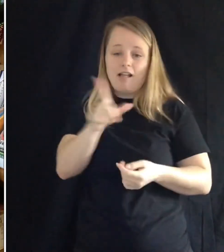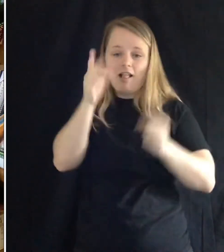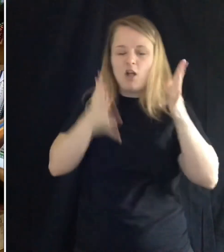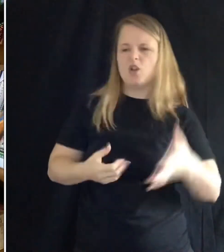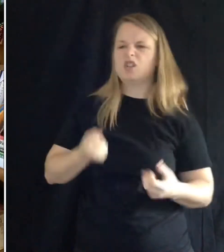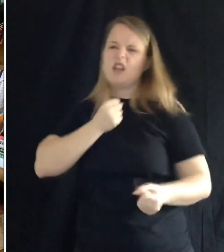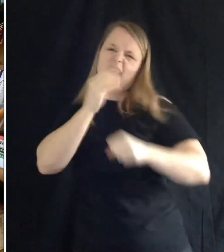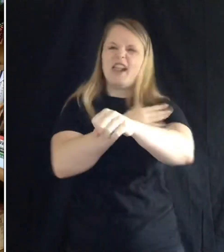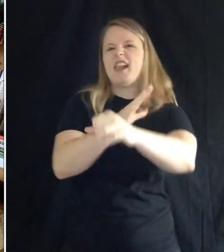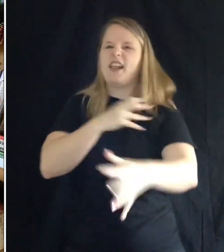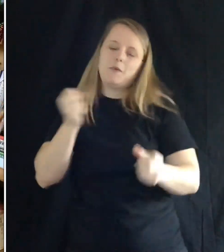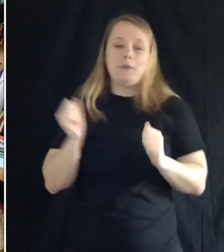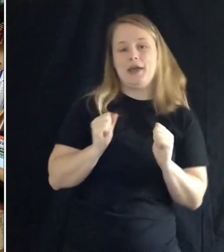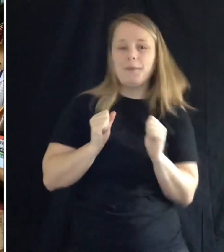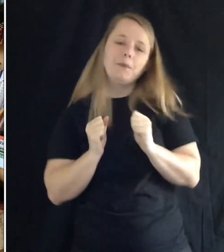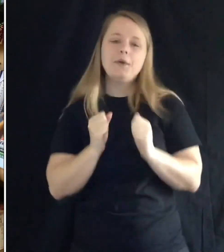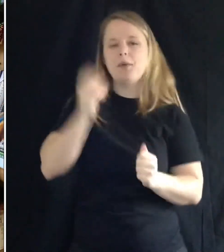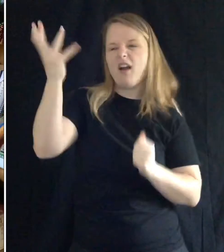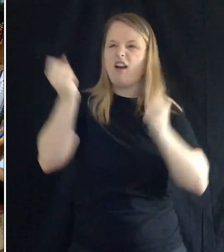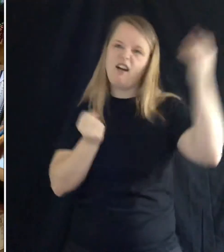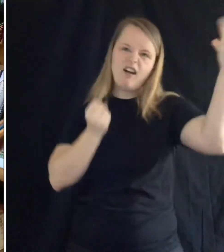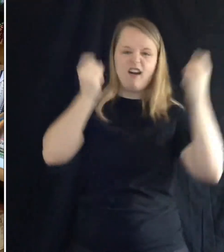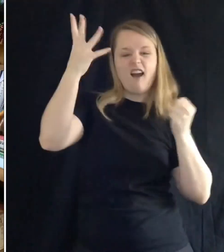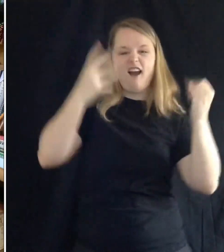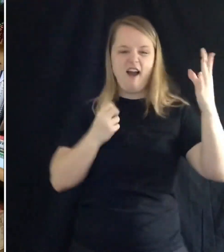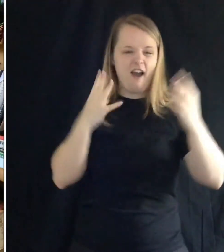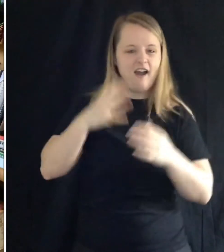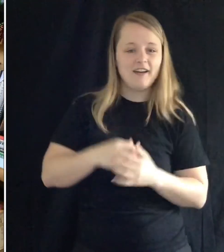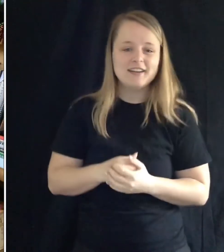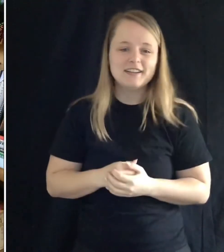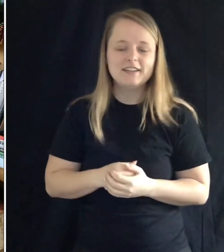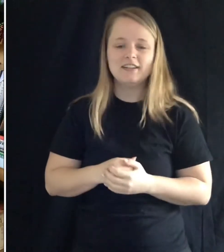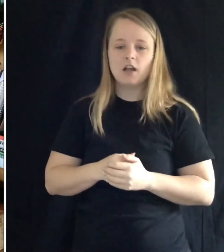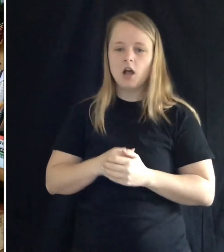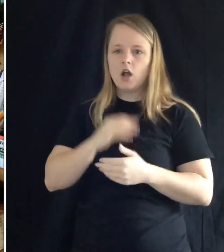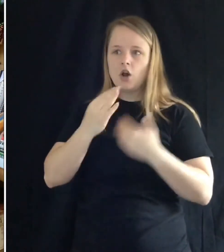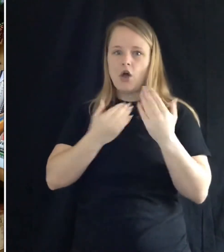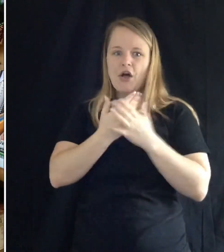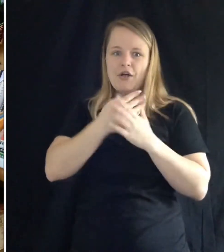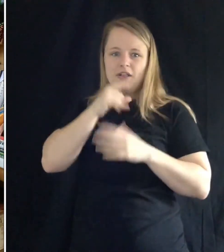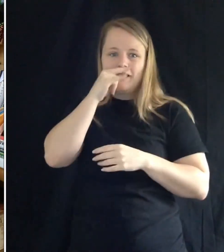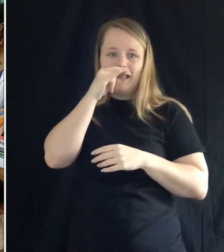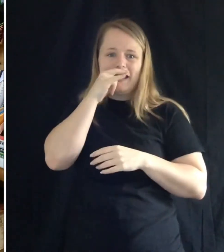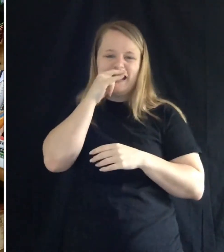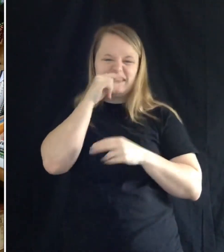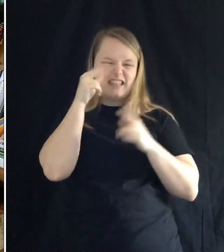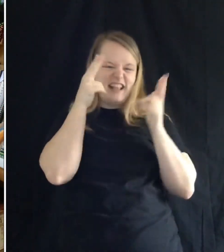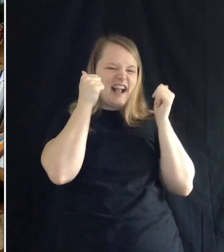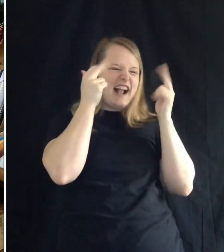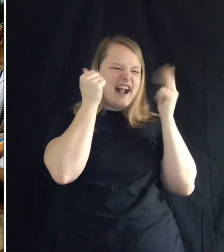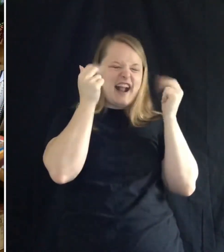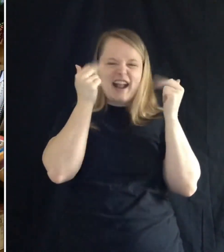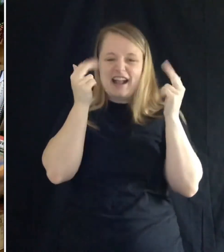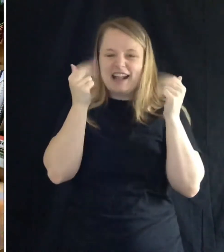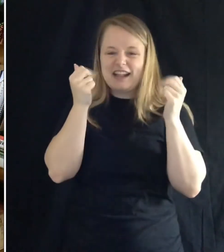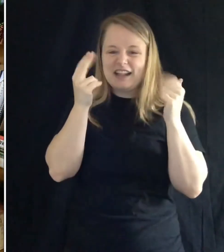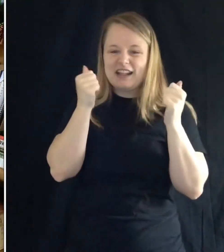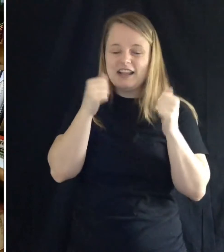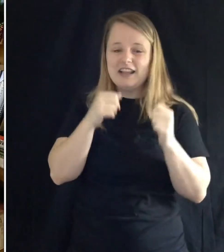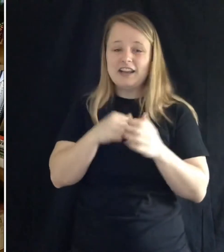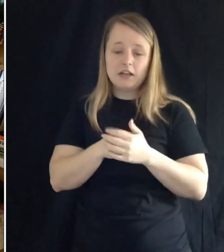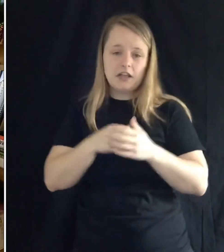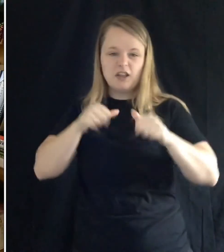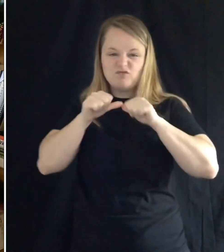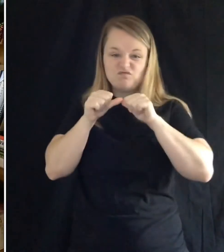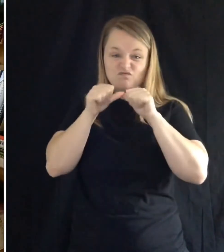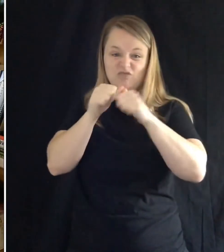uh, uh, uh. Giggle, giggle, gaggle, gaggle, uh, uh, uh. And the kids all laughed like crazy. And Froggy kept